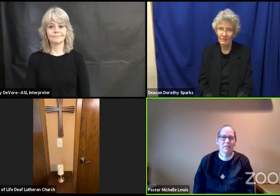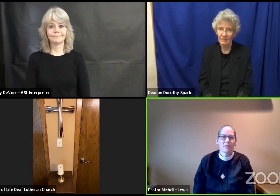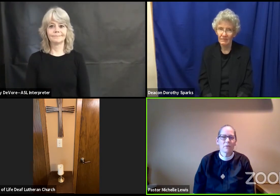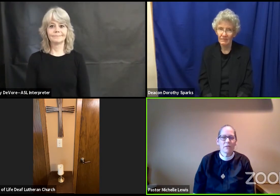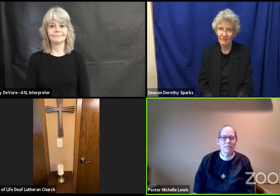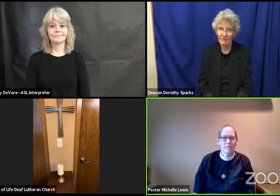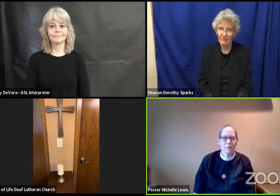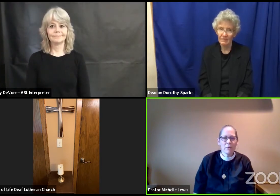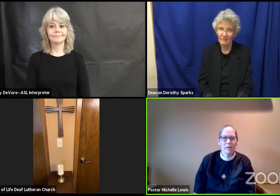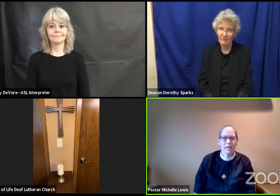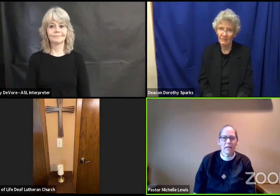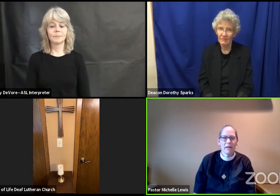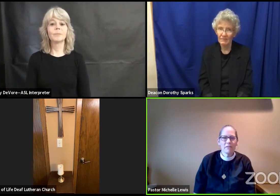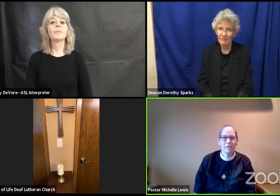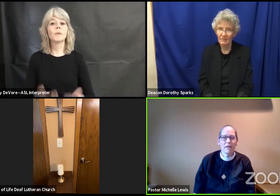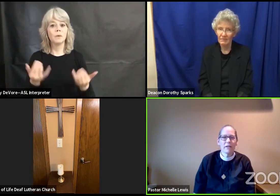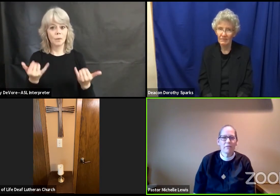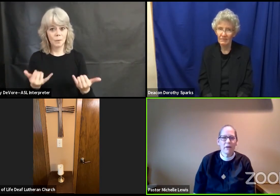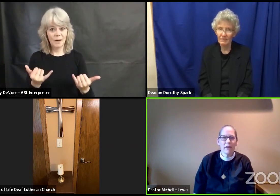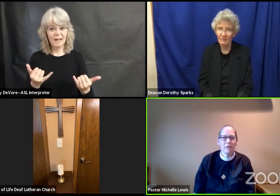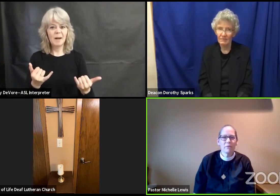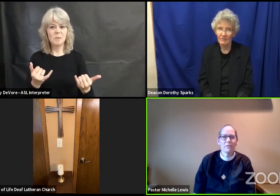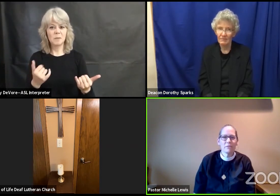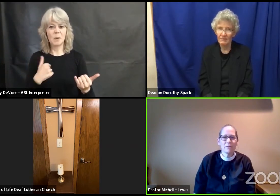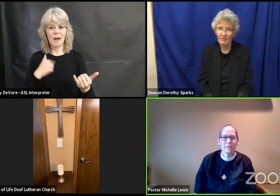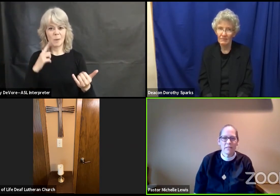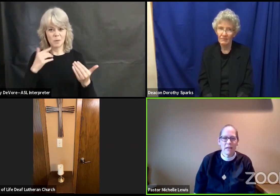So, this time, I'll light a candle and invite you to do the same.